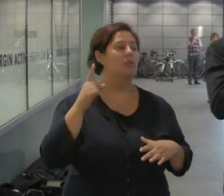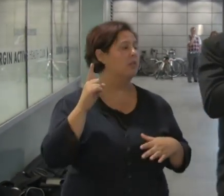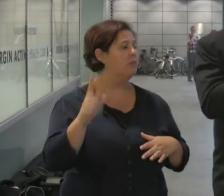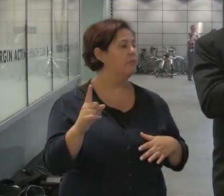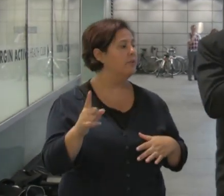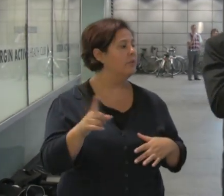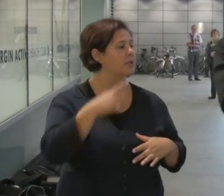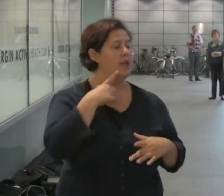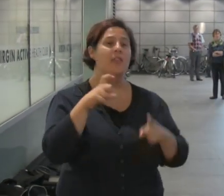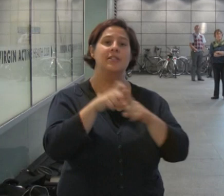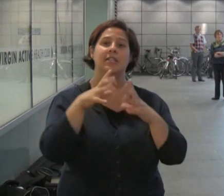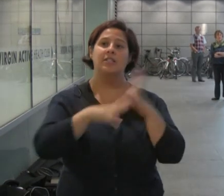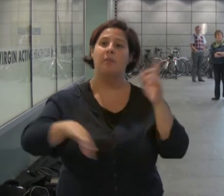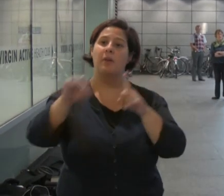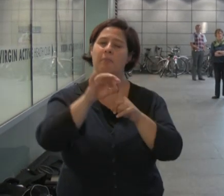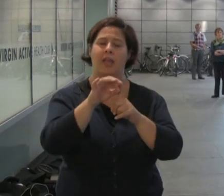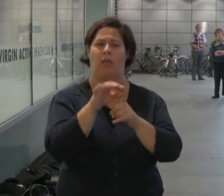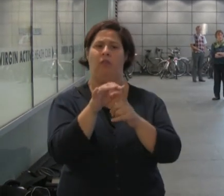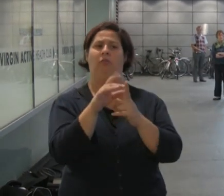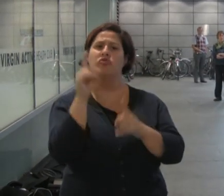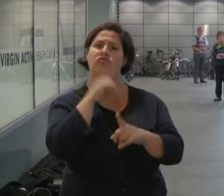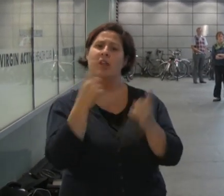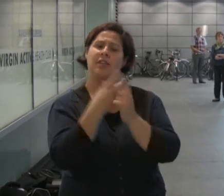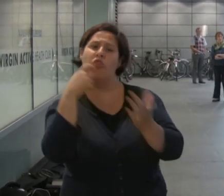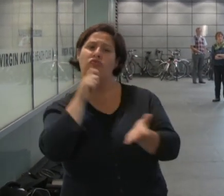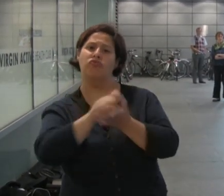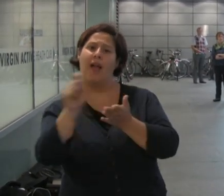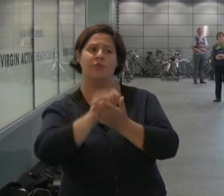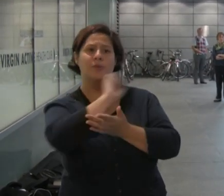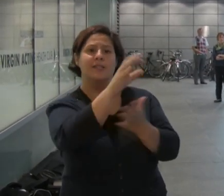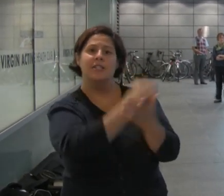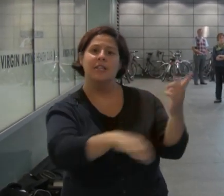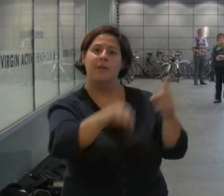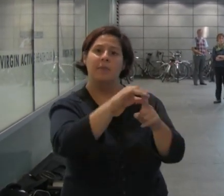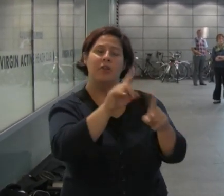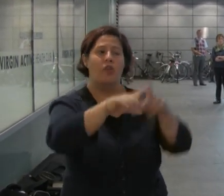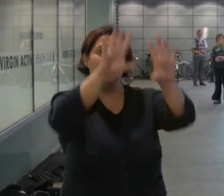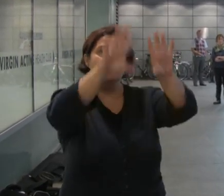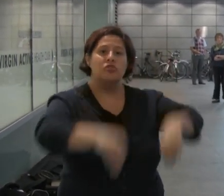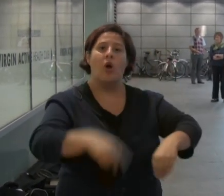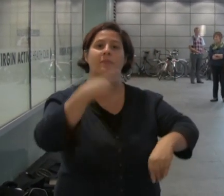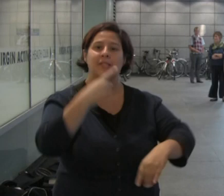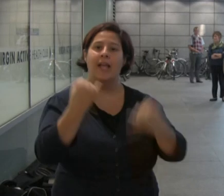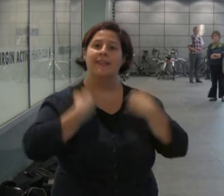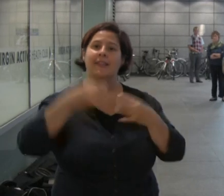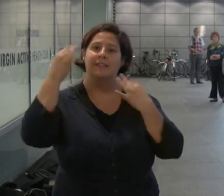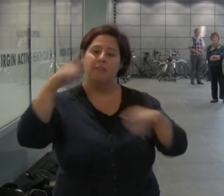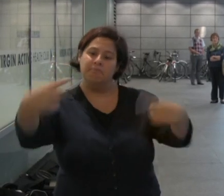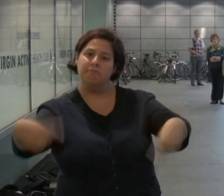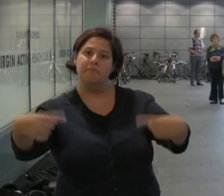Allegedly, the DWP took the unusual step of writing to his GP to stop them from issuing sick certificates.